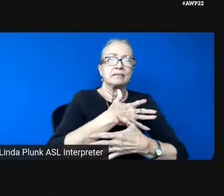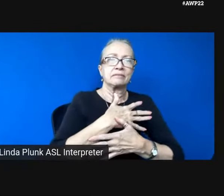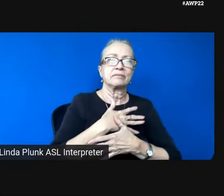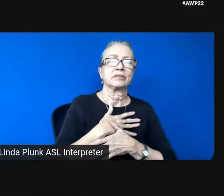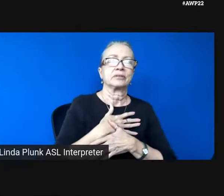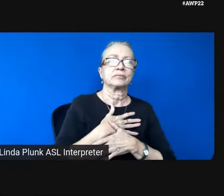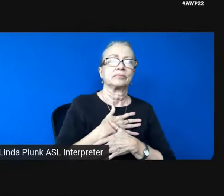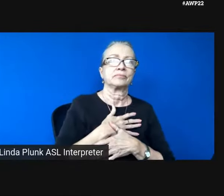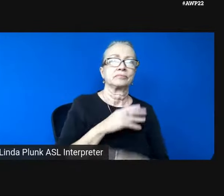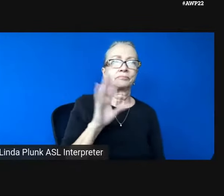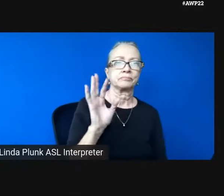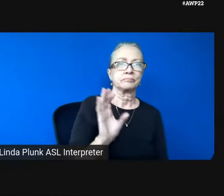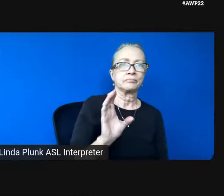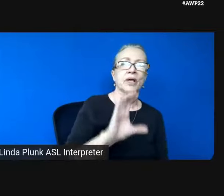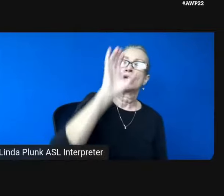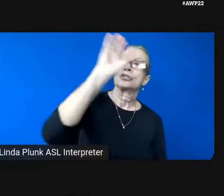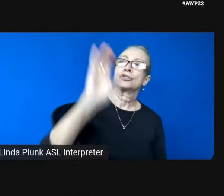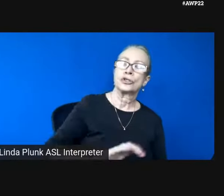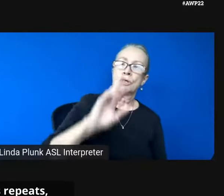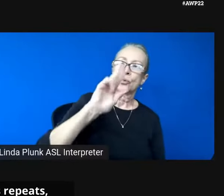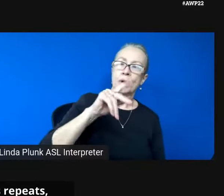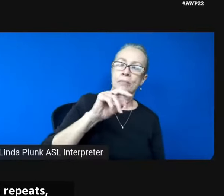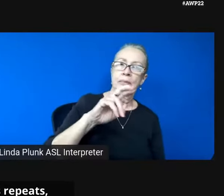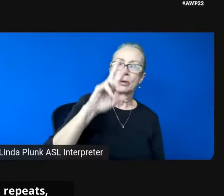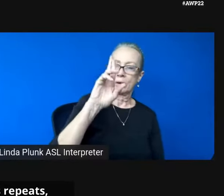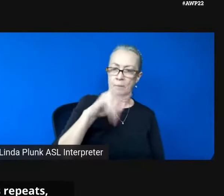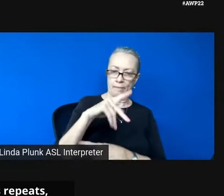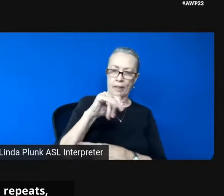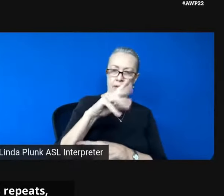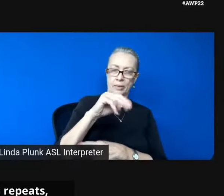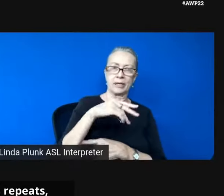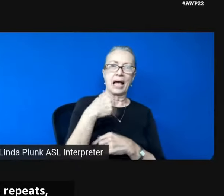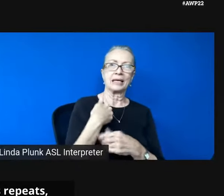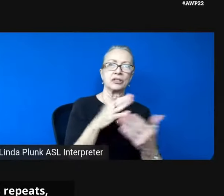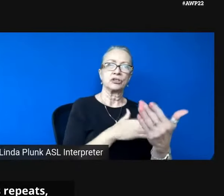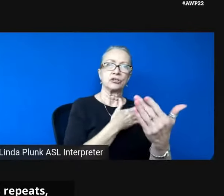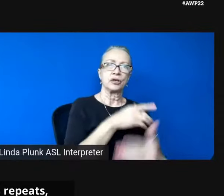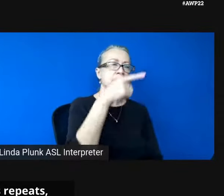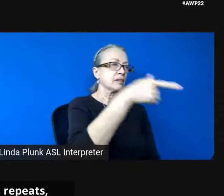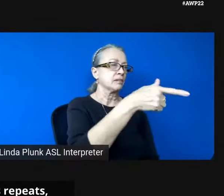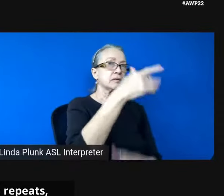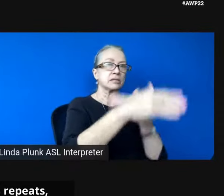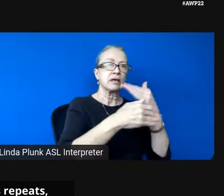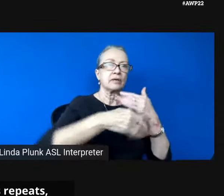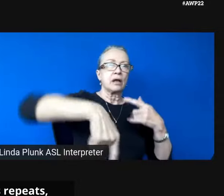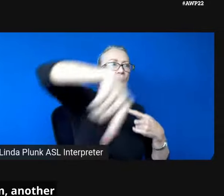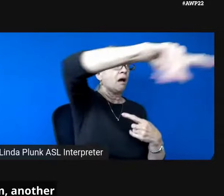Chicago rapper Saba has a song I love for the chorus repeats, there's heaven all around me.